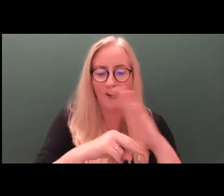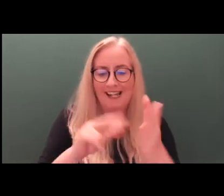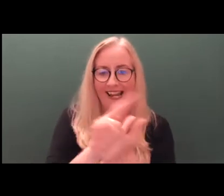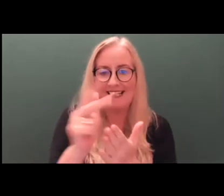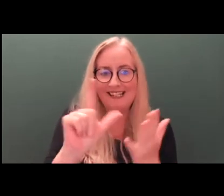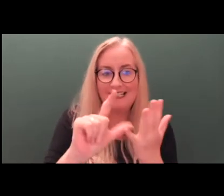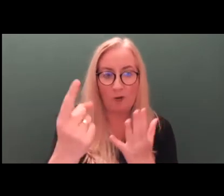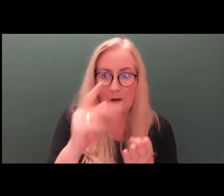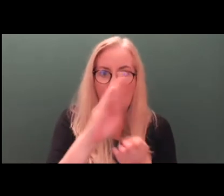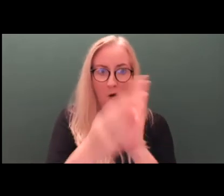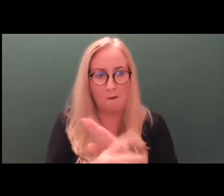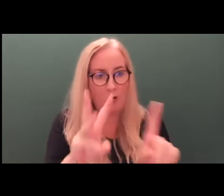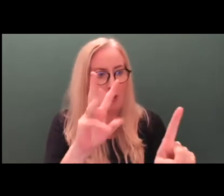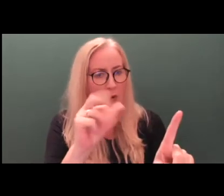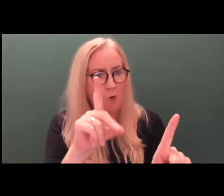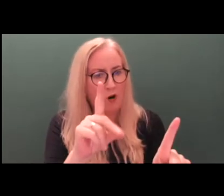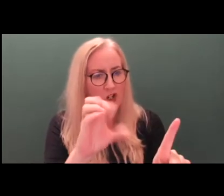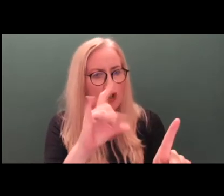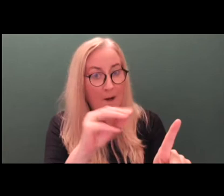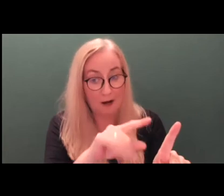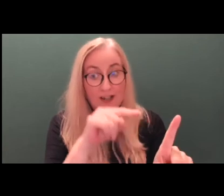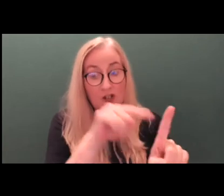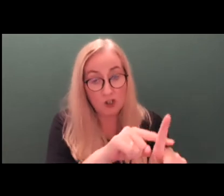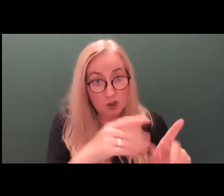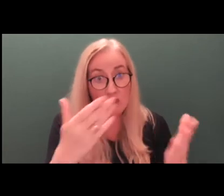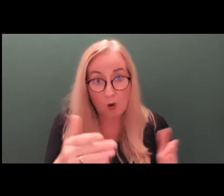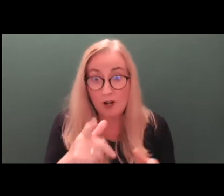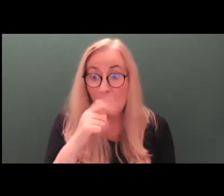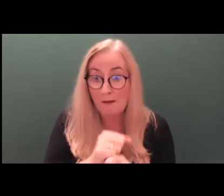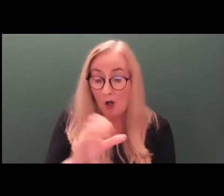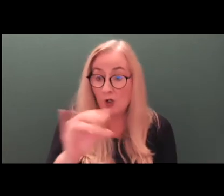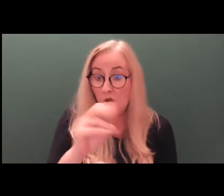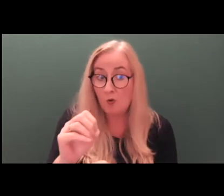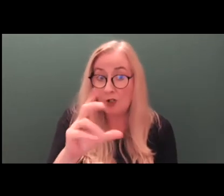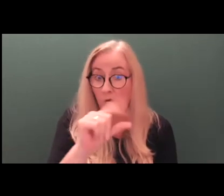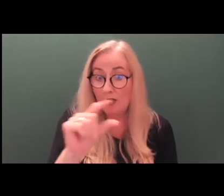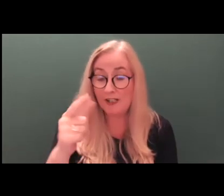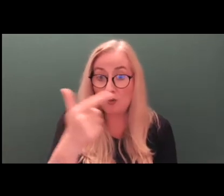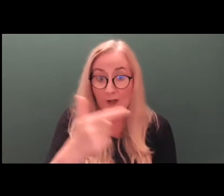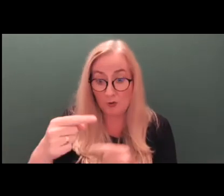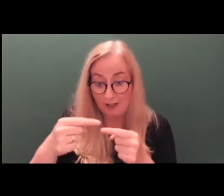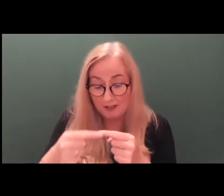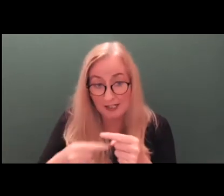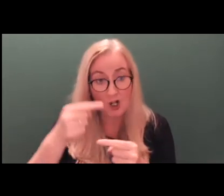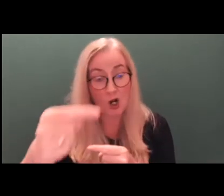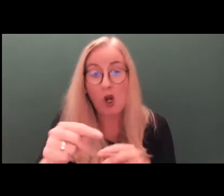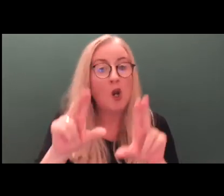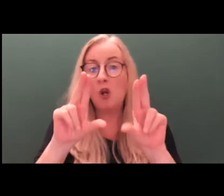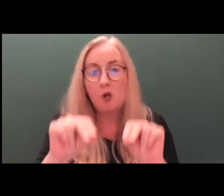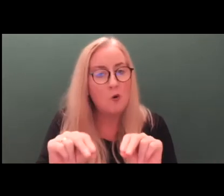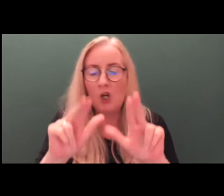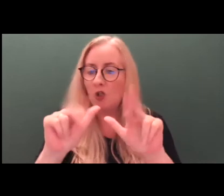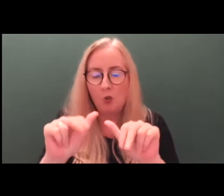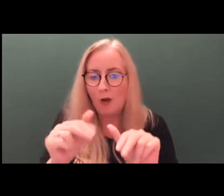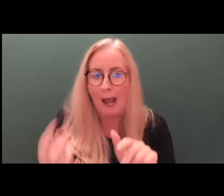So the fact that post-June 2022, there will be no new applications to